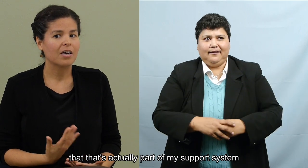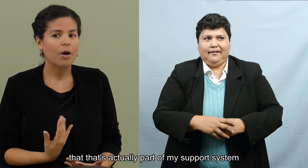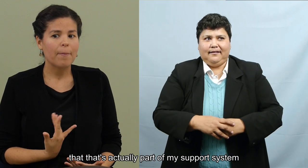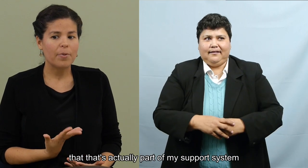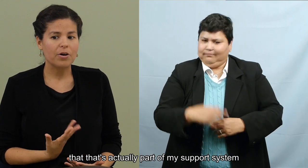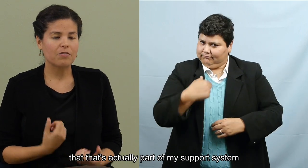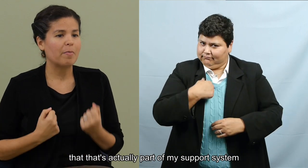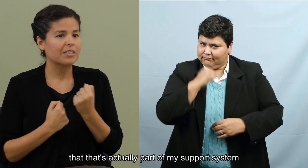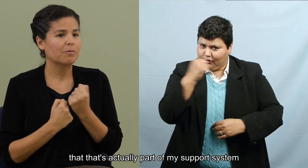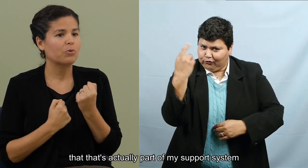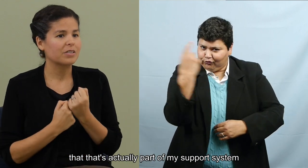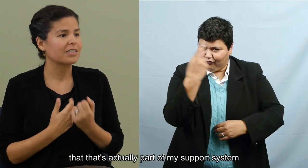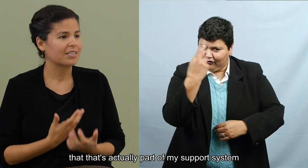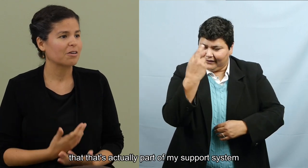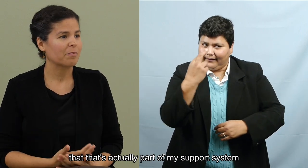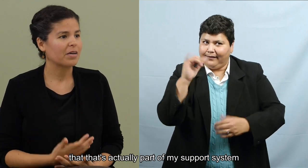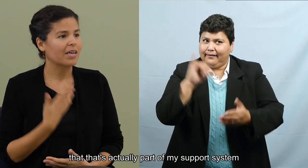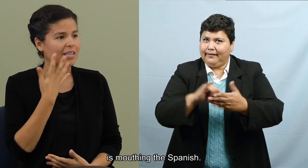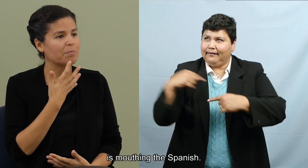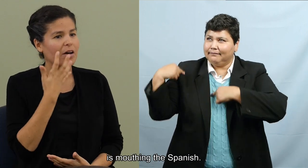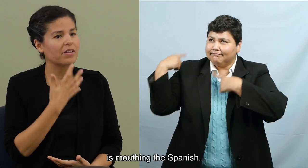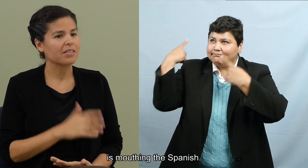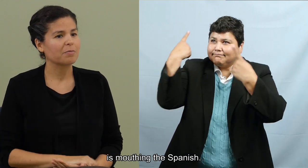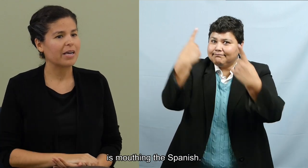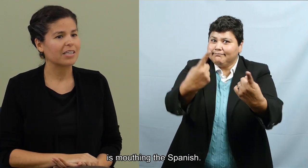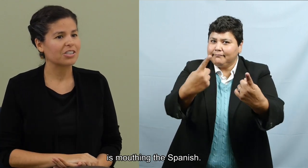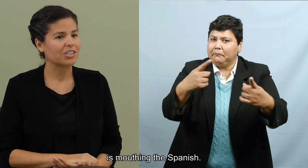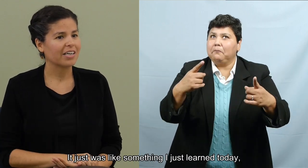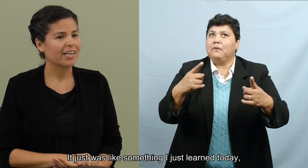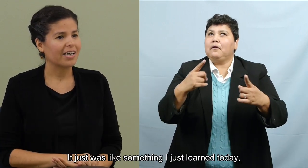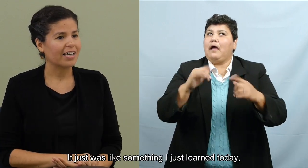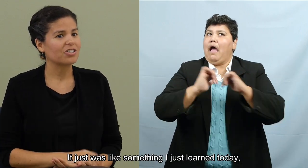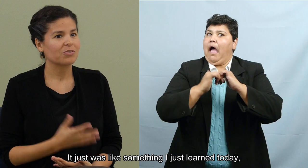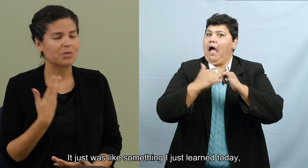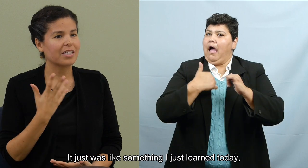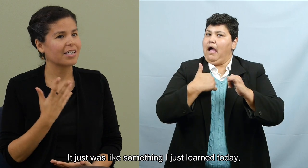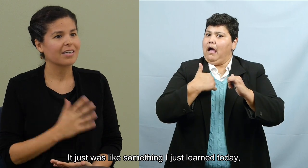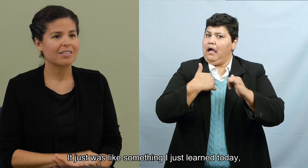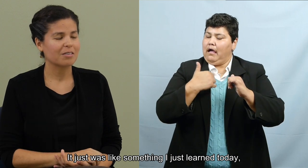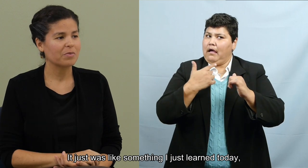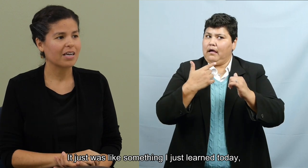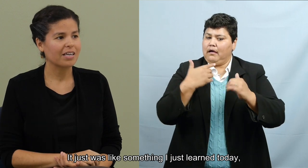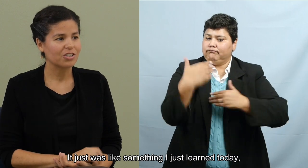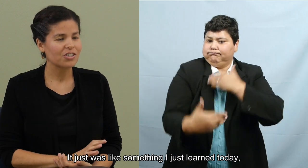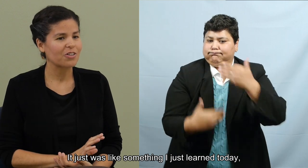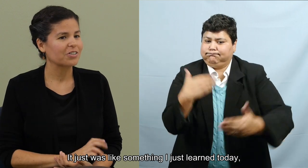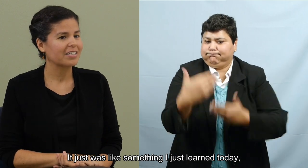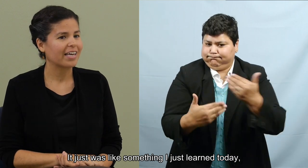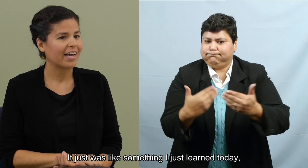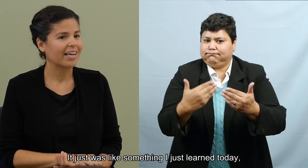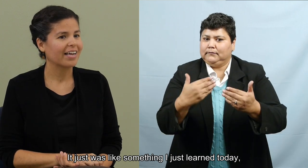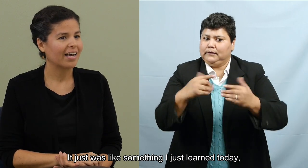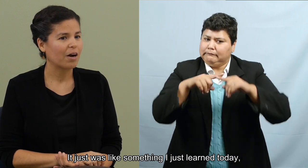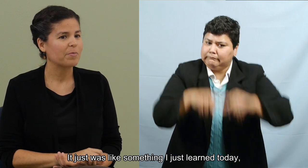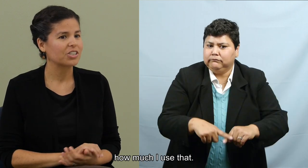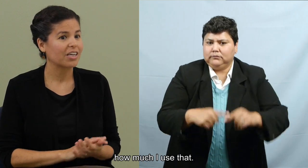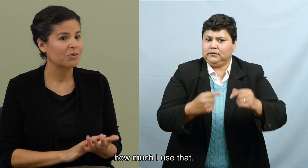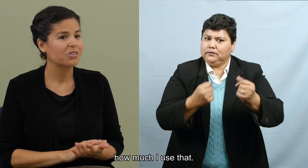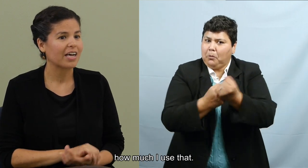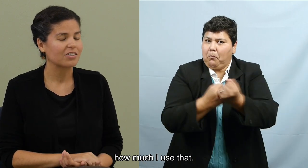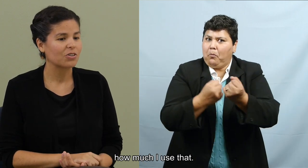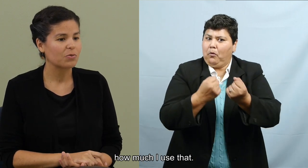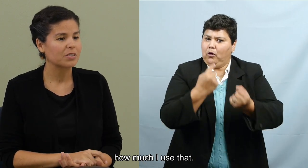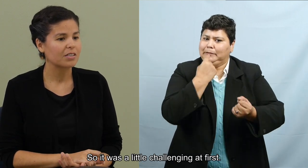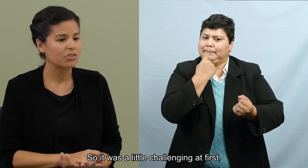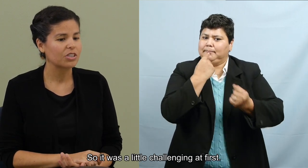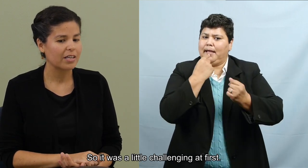actually part of my support system is mouthing the Spanish. It just was like something I just learned today, how much I